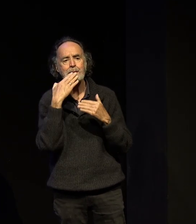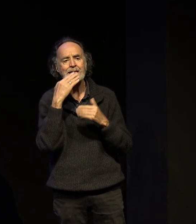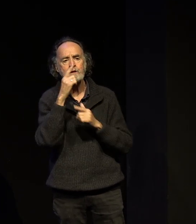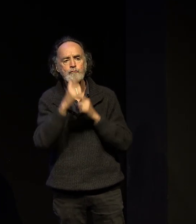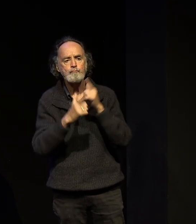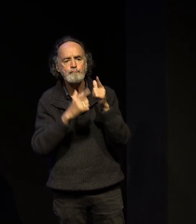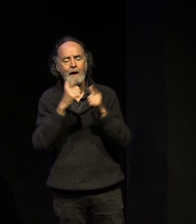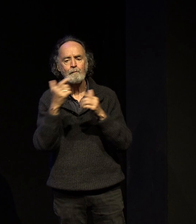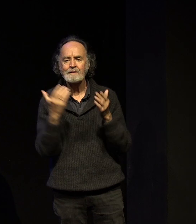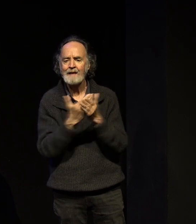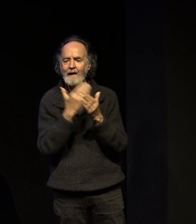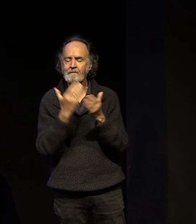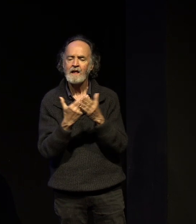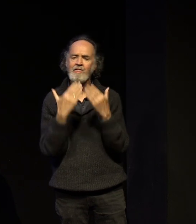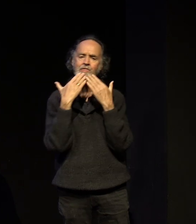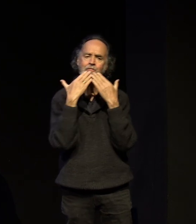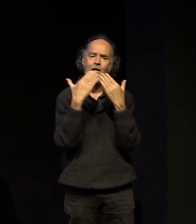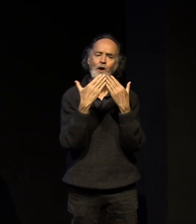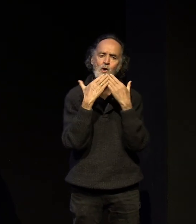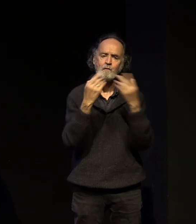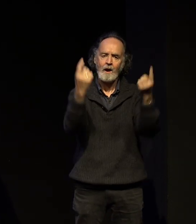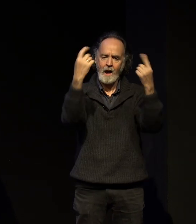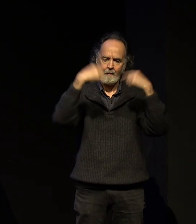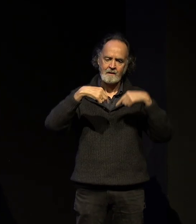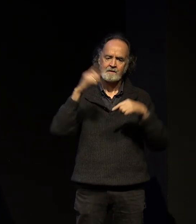safely and thank you very much for coming along